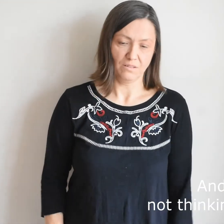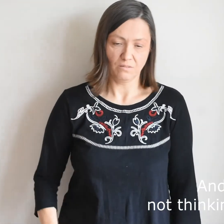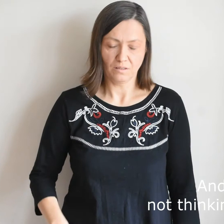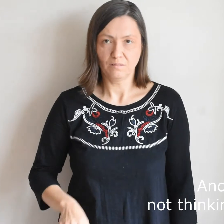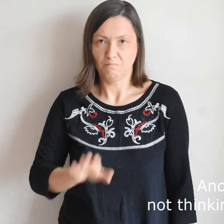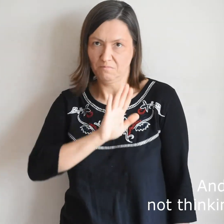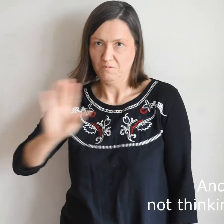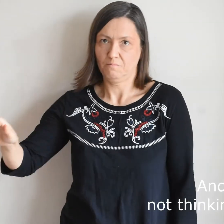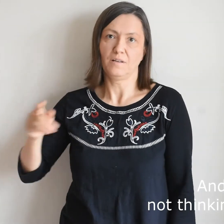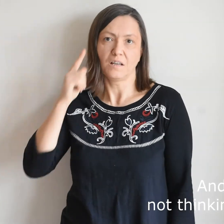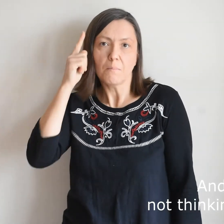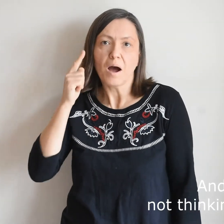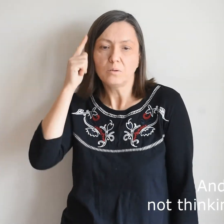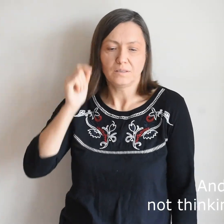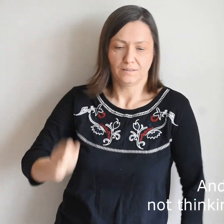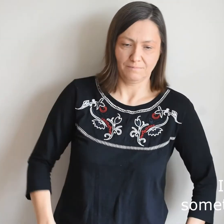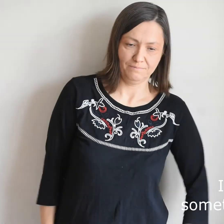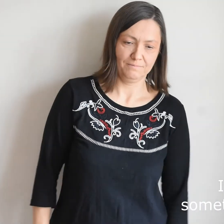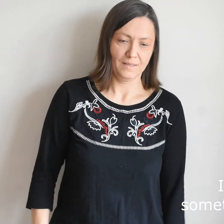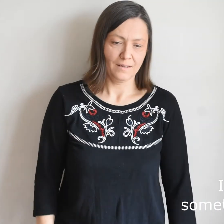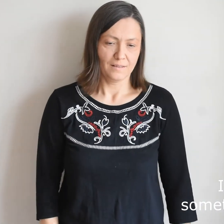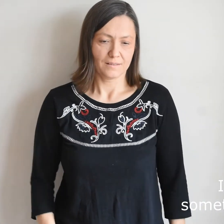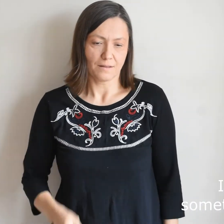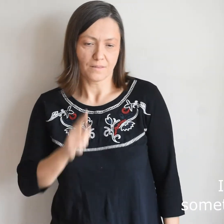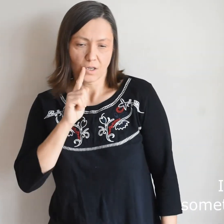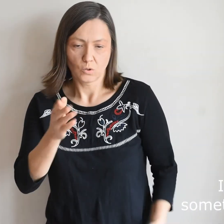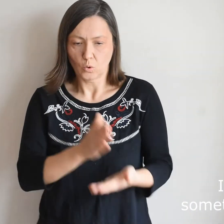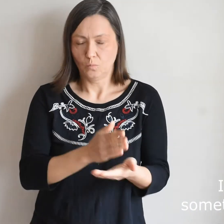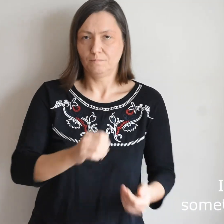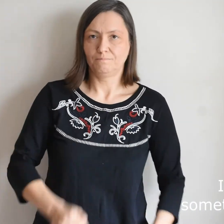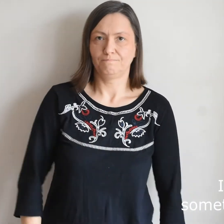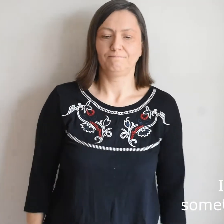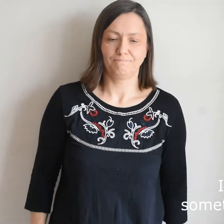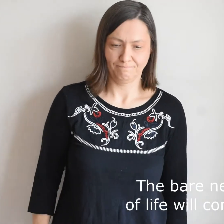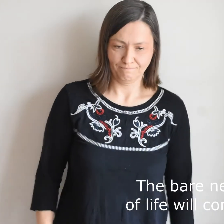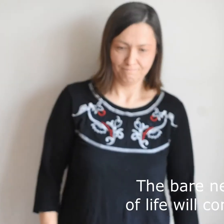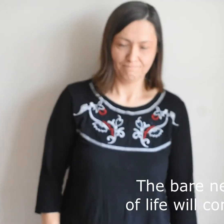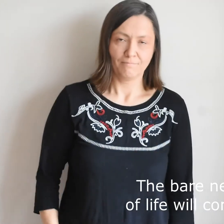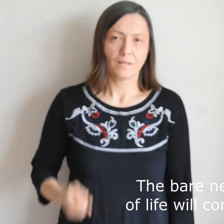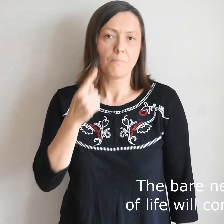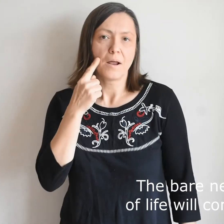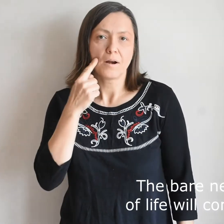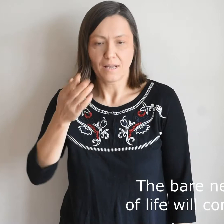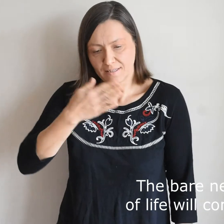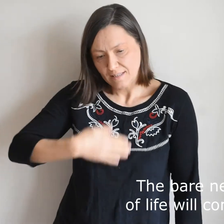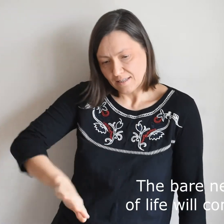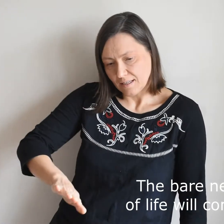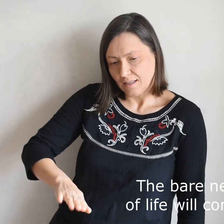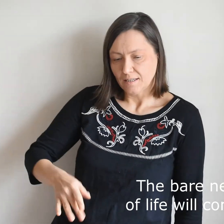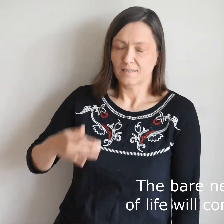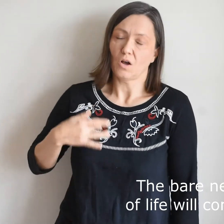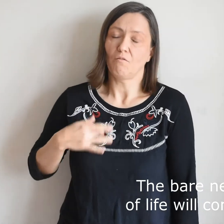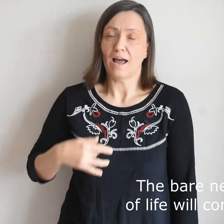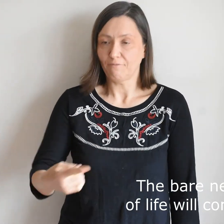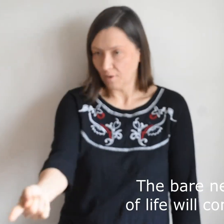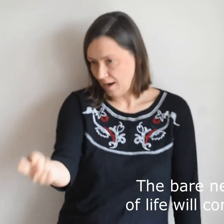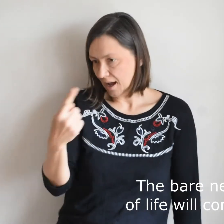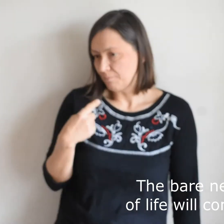along not thinking about it I'll tell you something too The bare necessities Of life will come